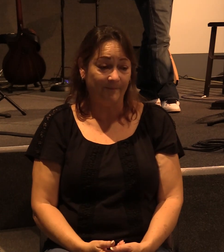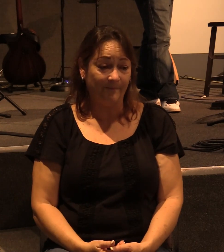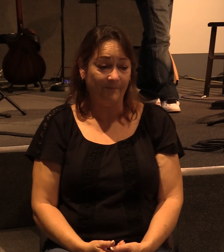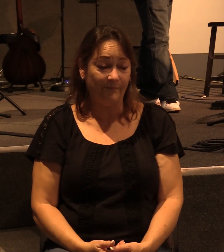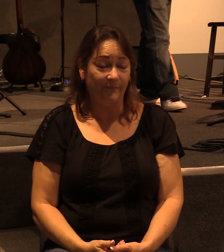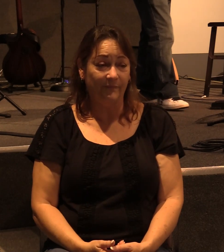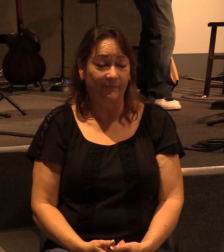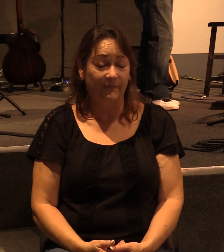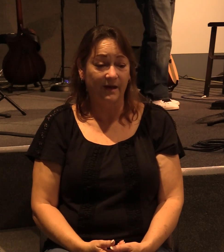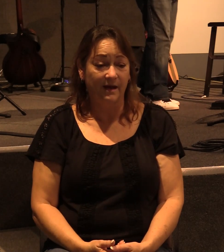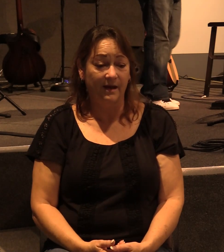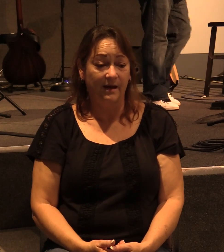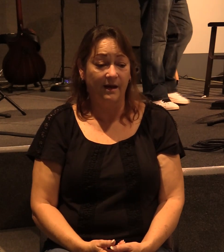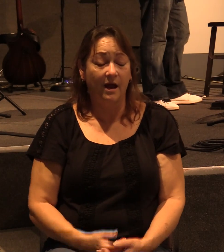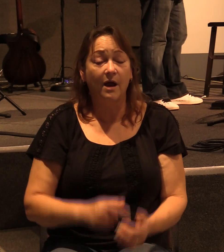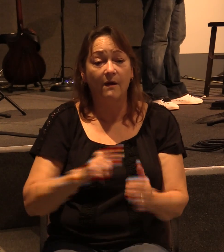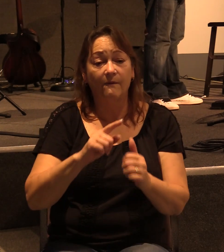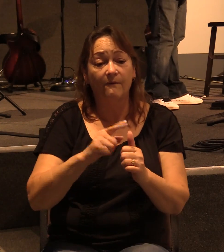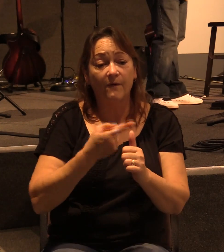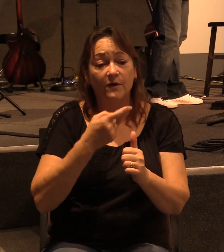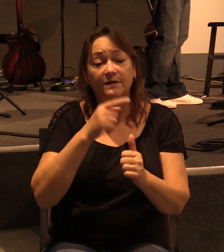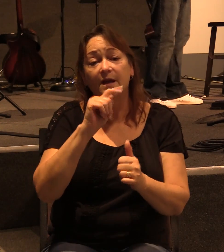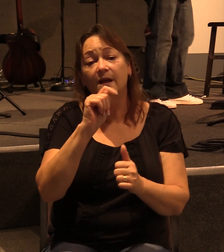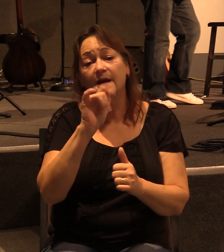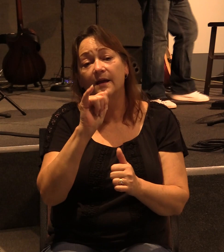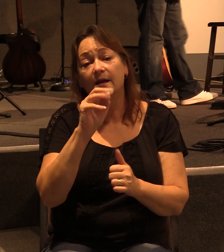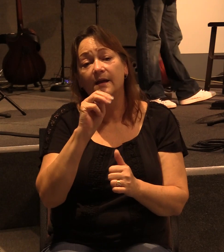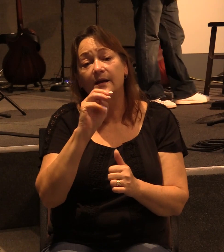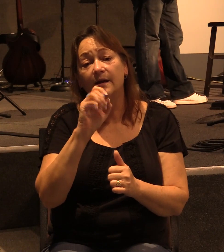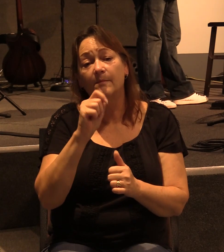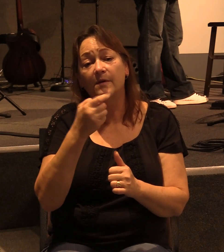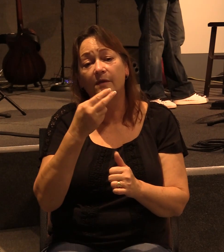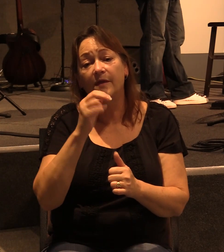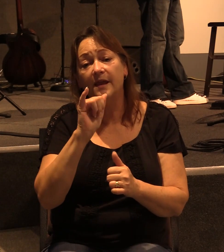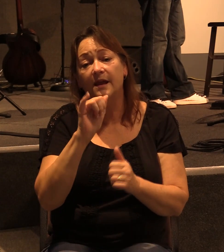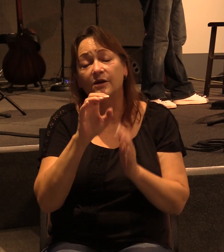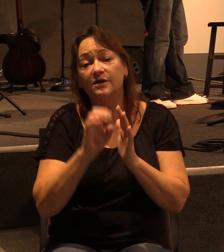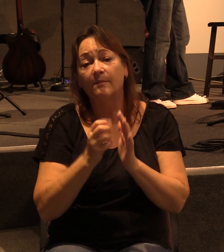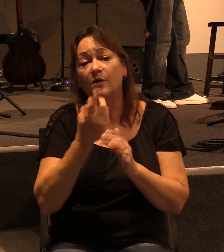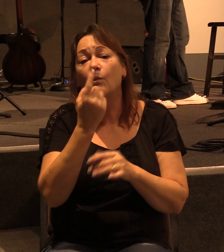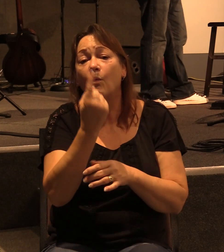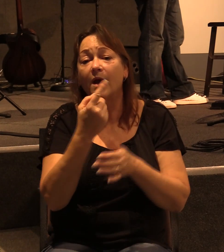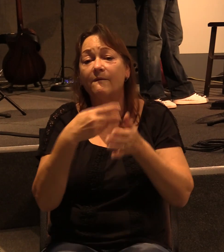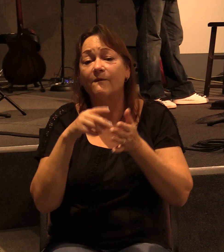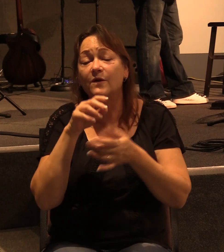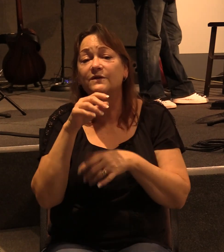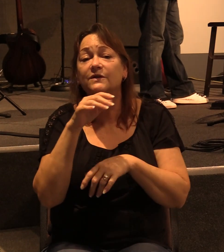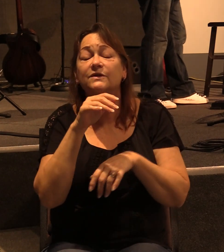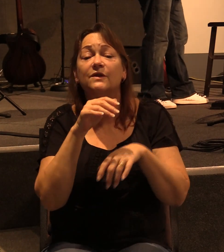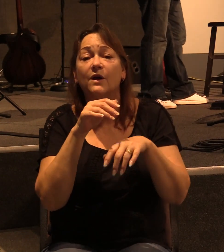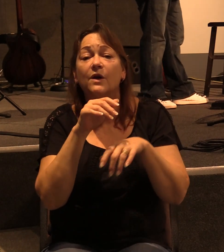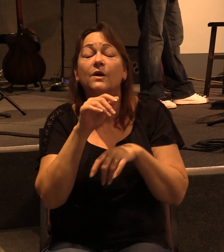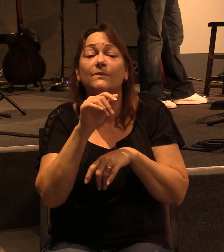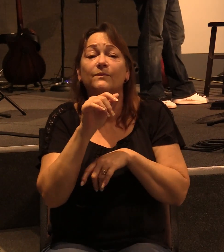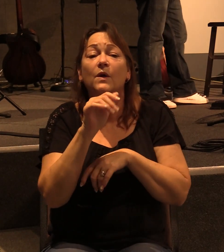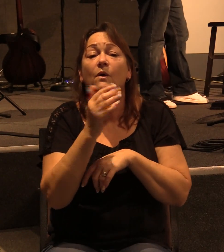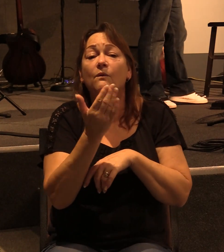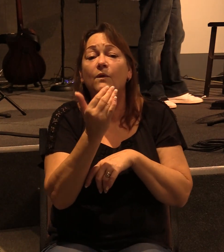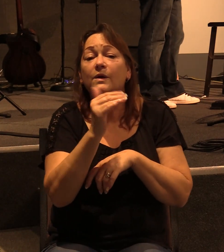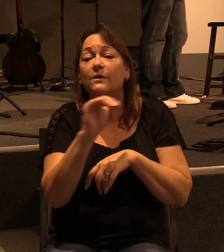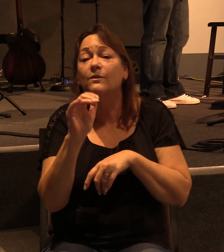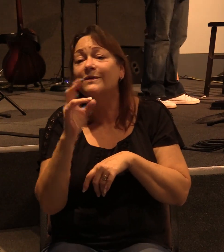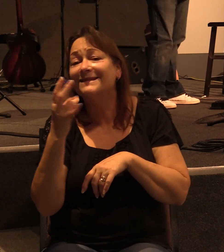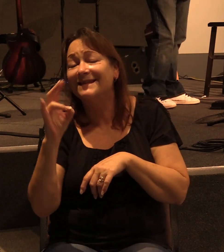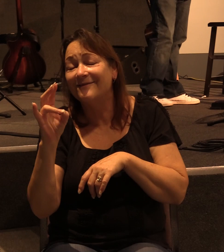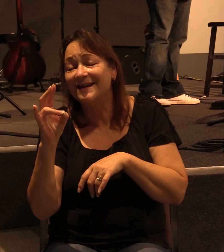I'd like to read to you out of 1 Timothy, chapter 1, verses 12 through 17. And these are actually the first verses